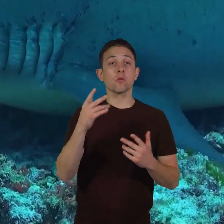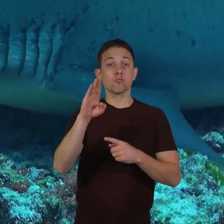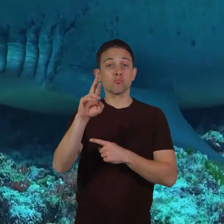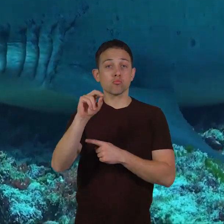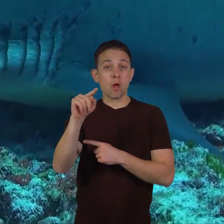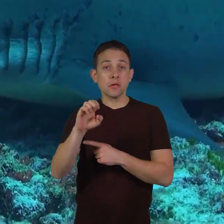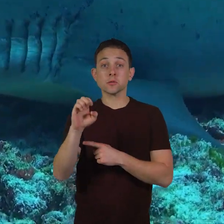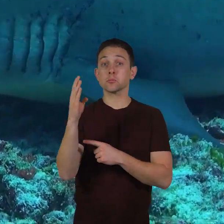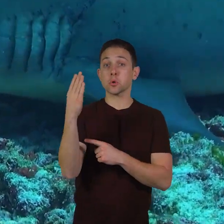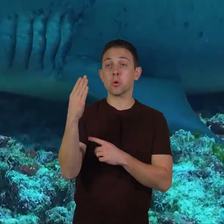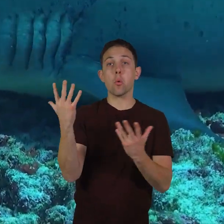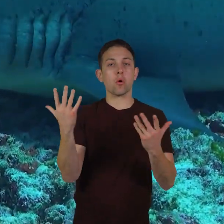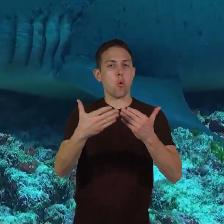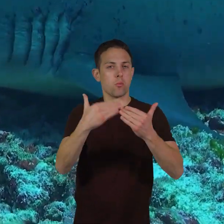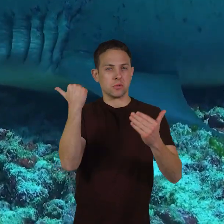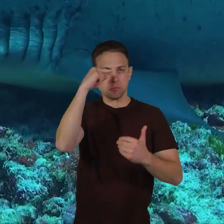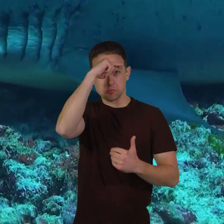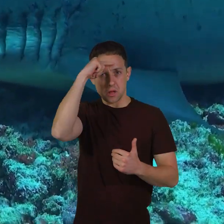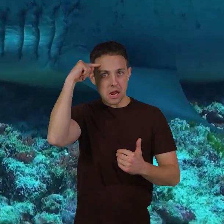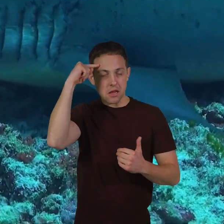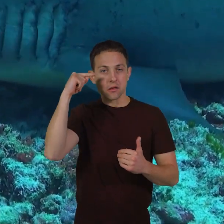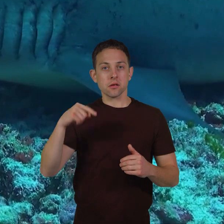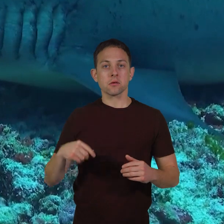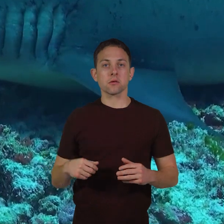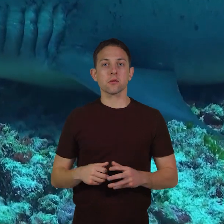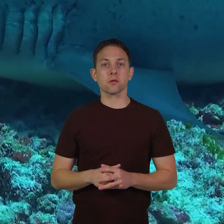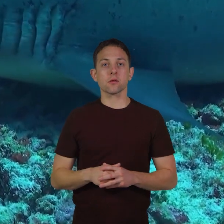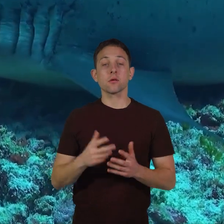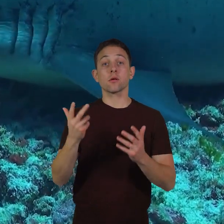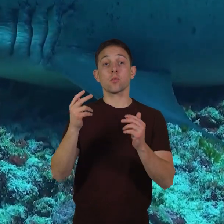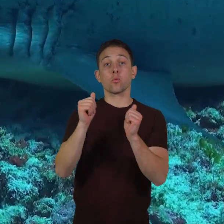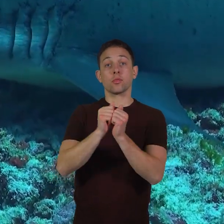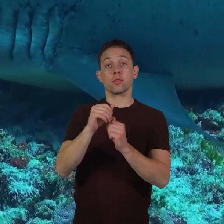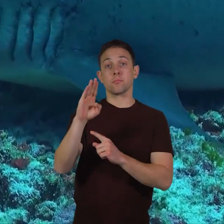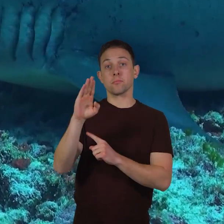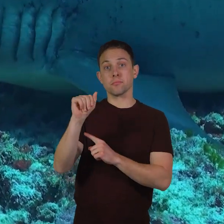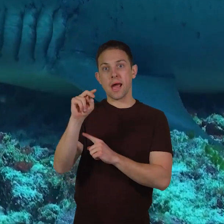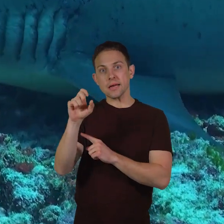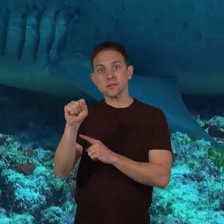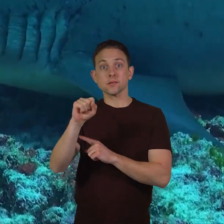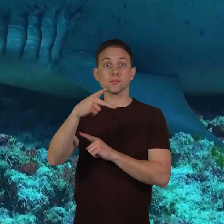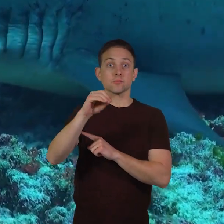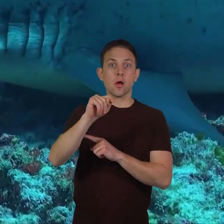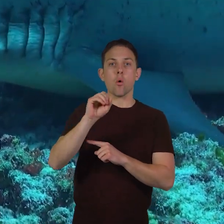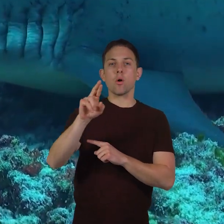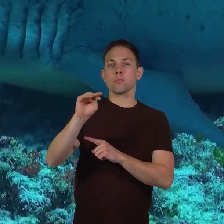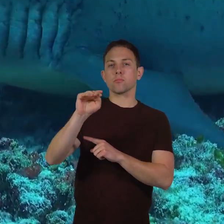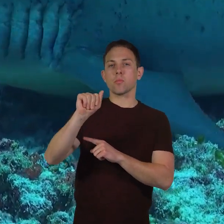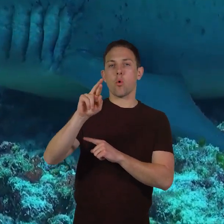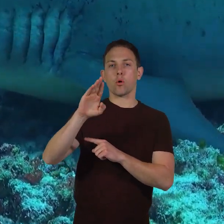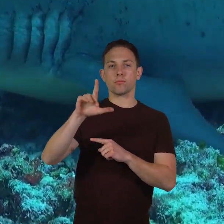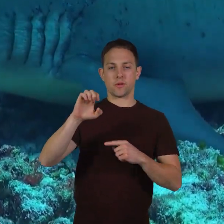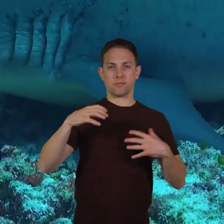bronze, blue, or almost black, with bands, spots, or marble patterns.